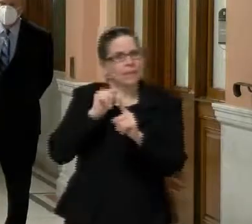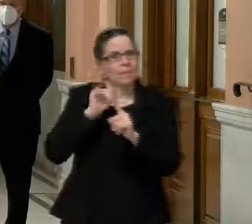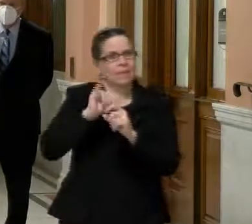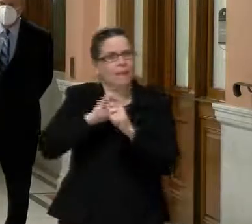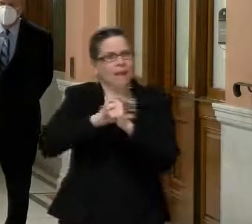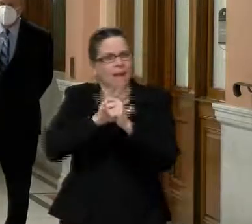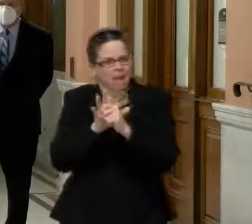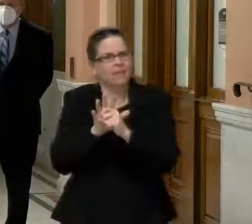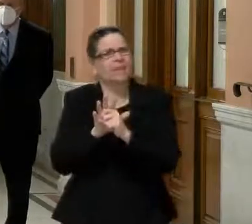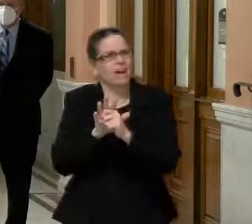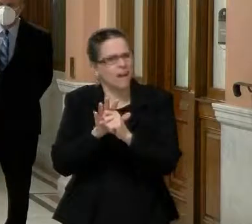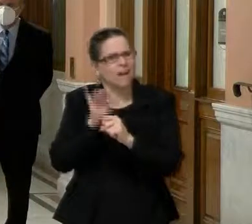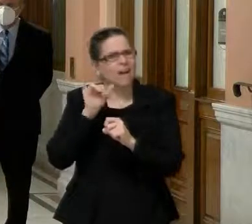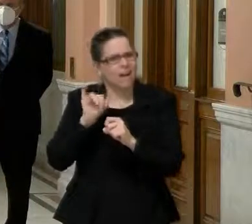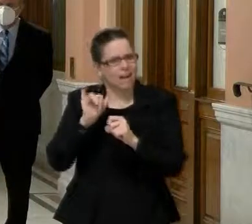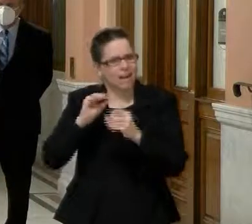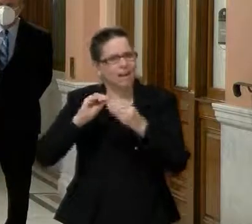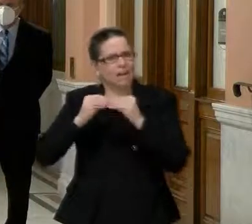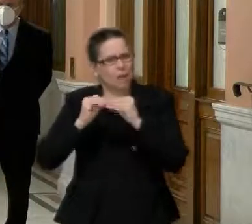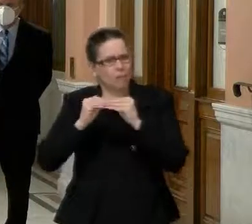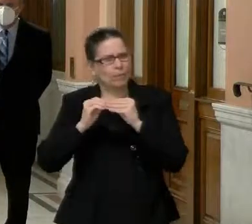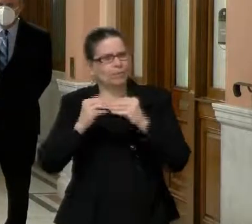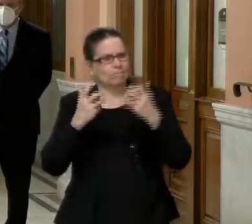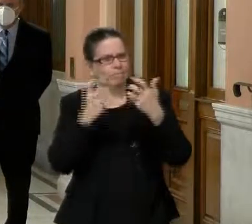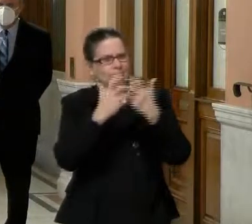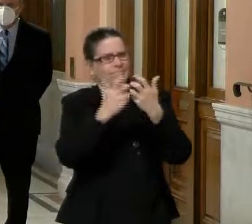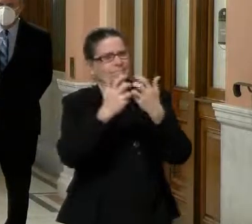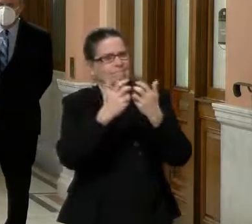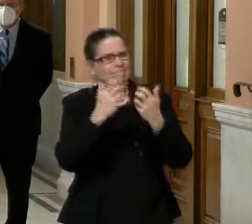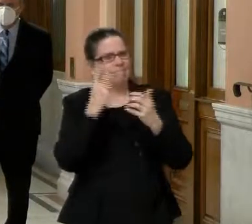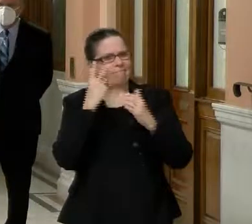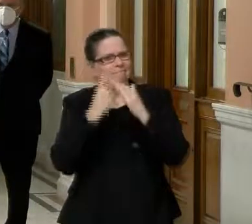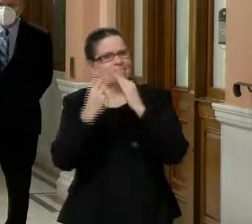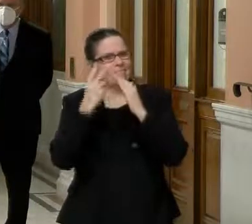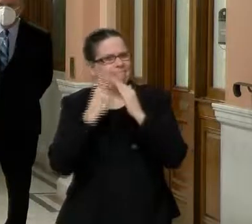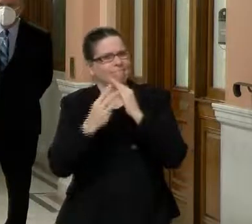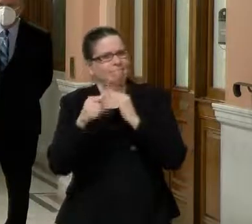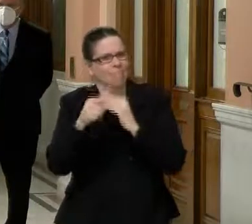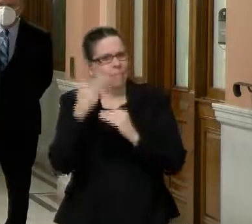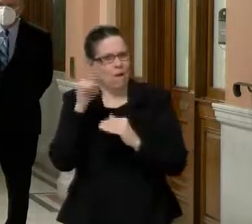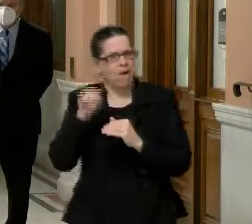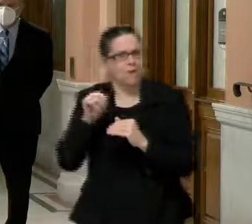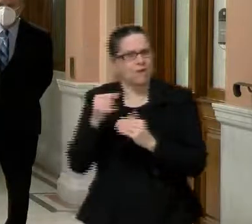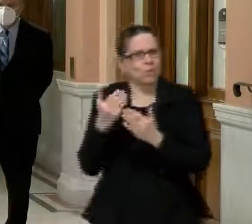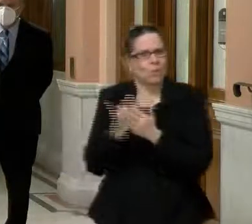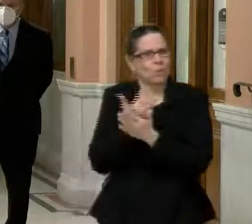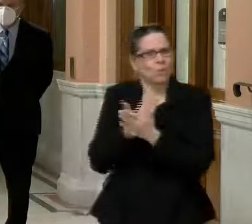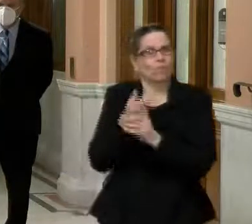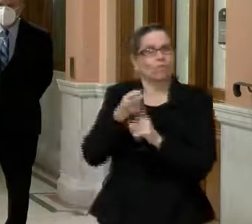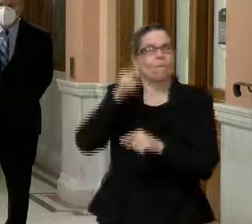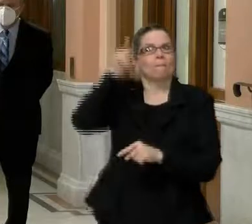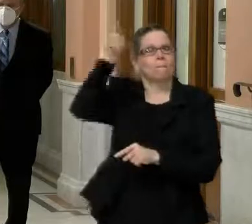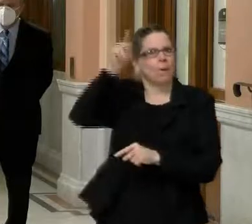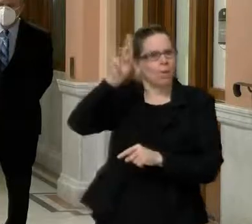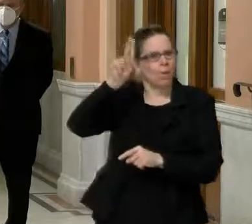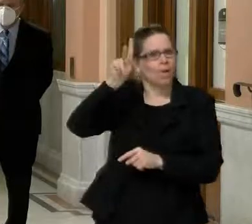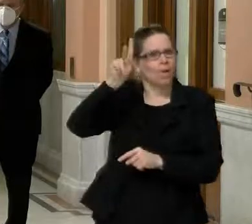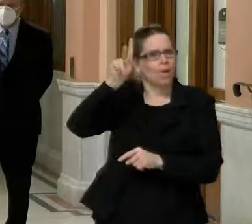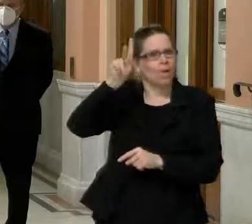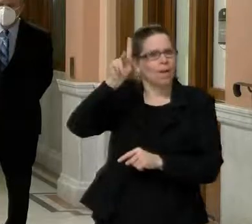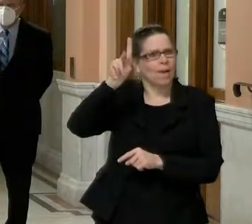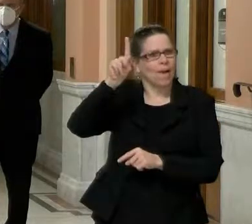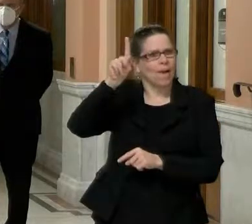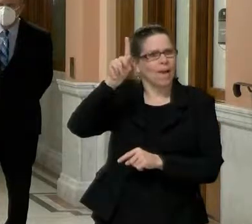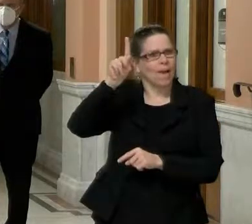happening with the numbers now. But I think this new wrinkle, uh, has to recalculate now, uh, new modeling.